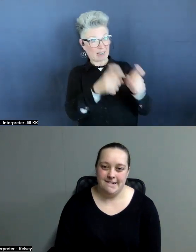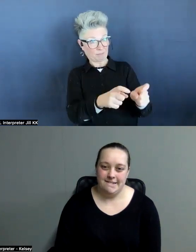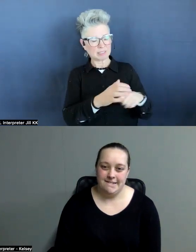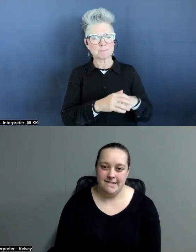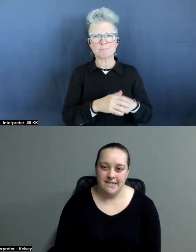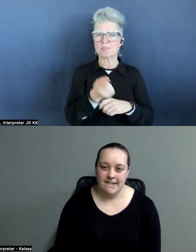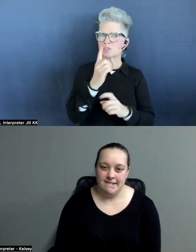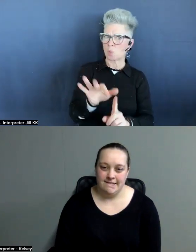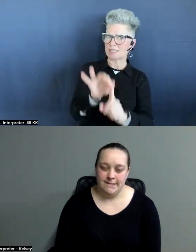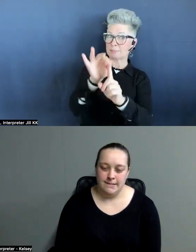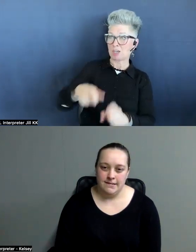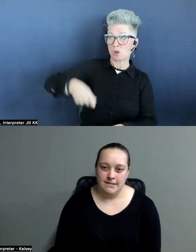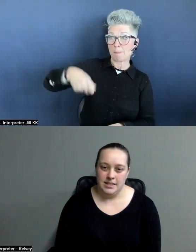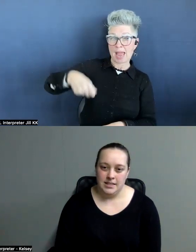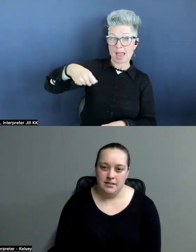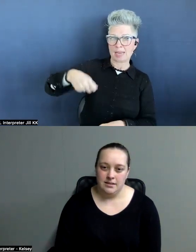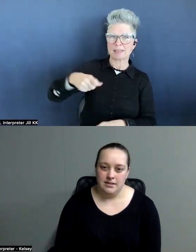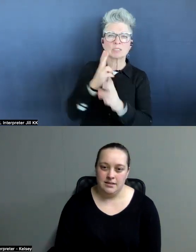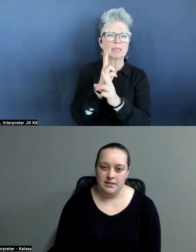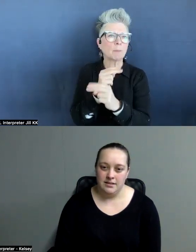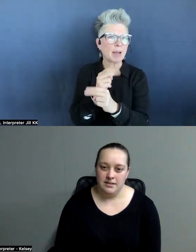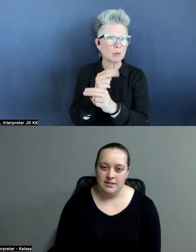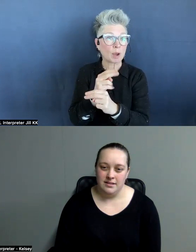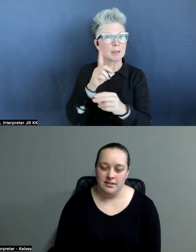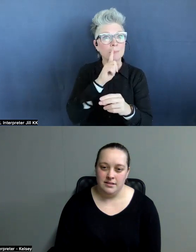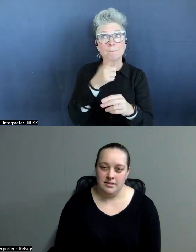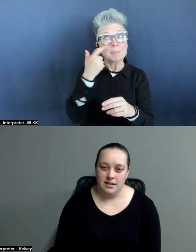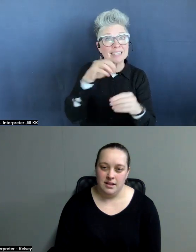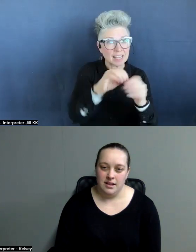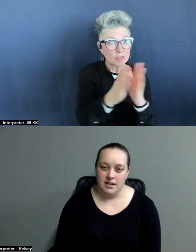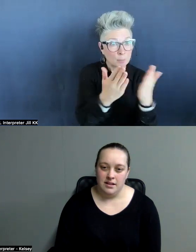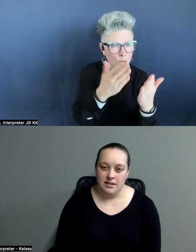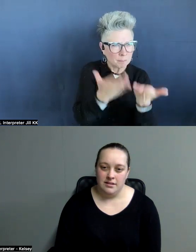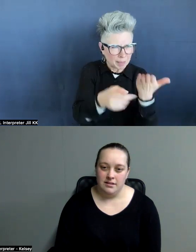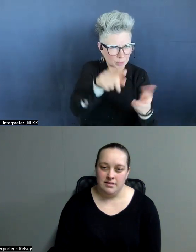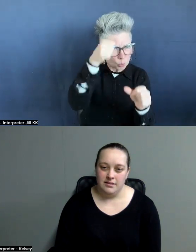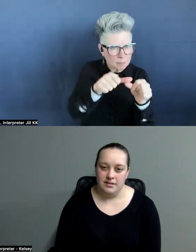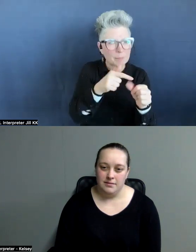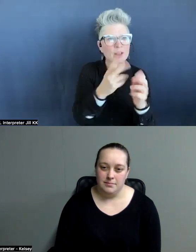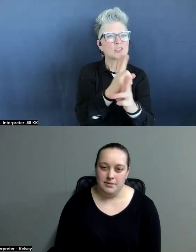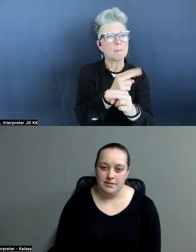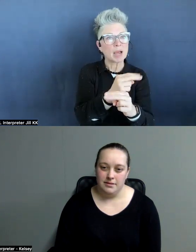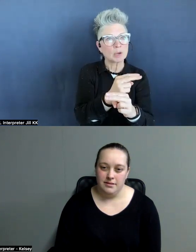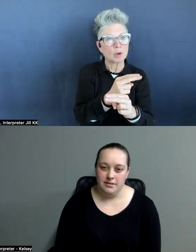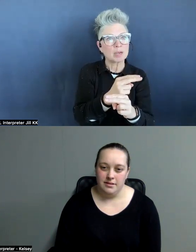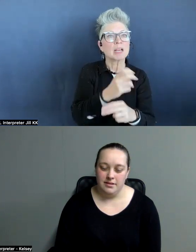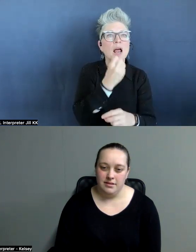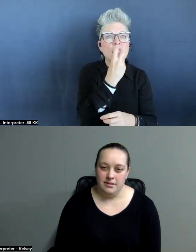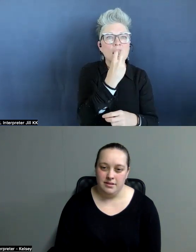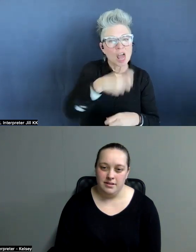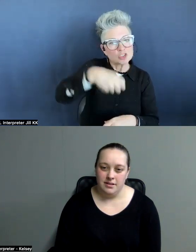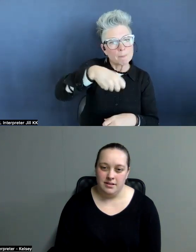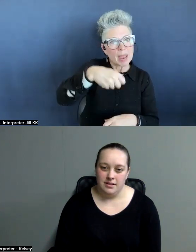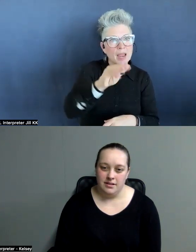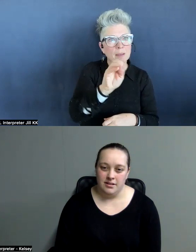one special bag that was a little bunny rabbit. Because in the book, you might remember there's this little bunny rabbit hand painted lunch bag that Molly, the little